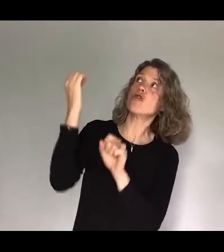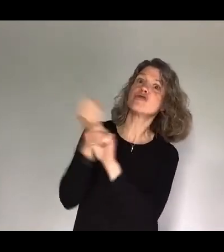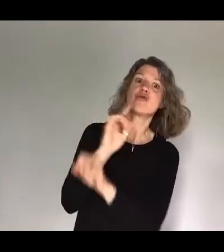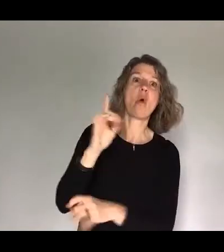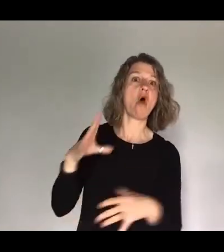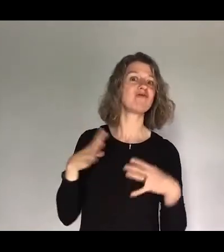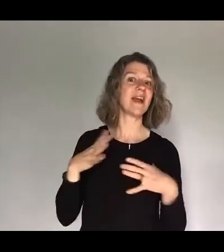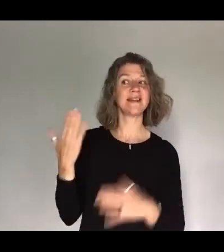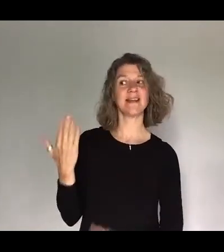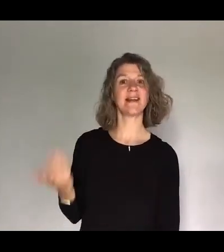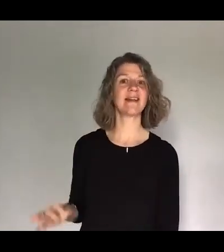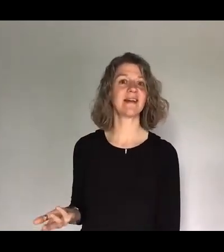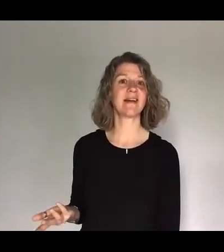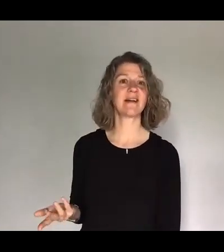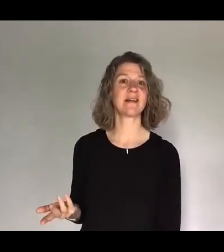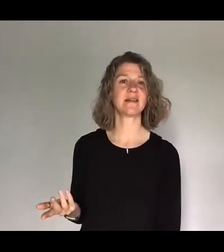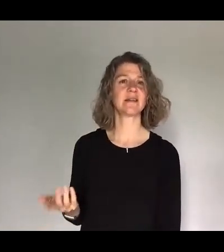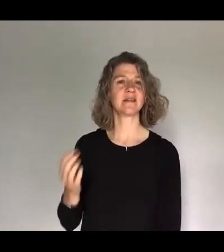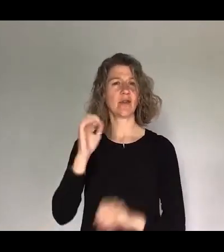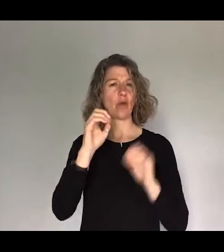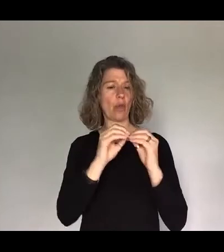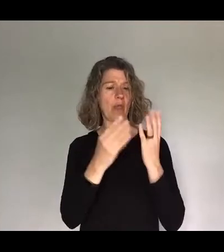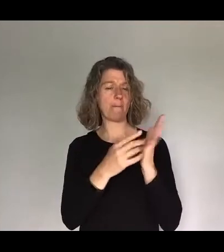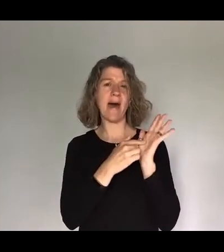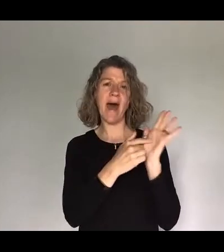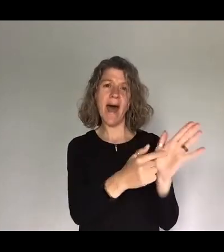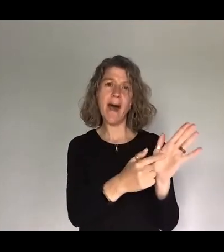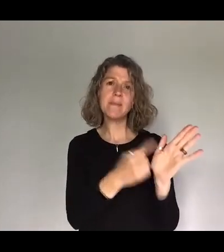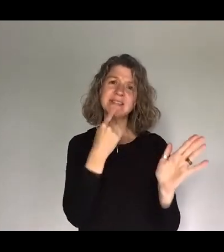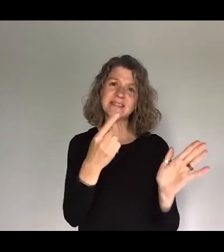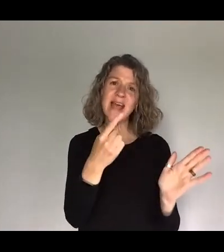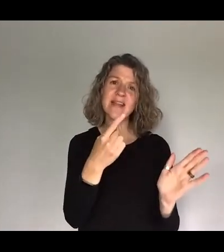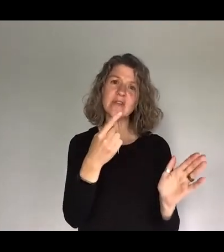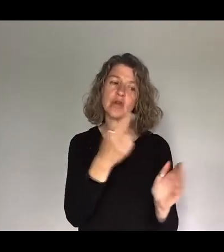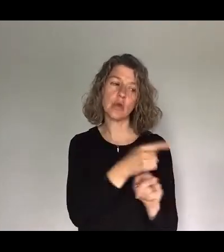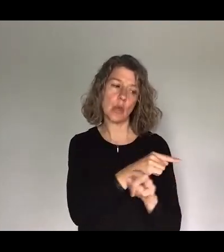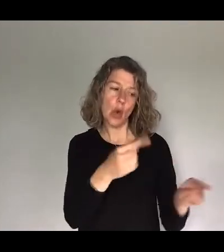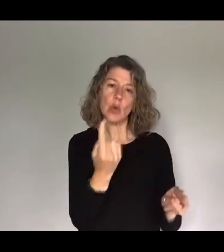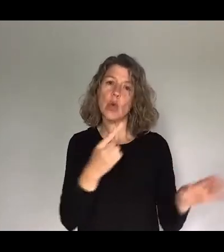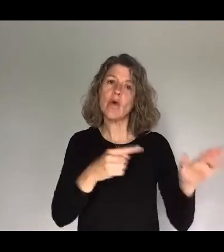what do these passages say to those who have fled they say you can have hope